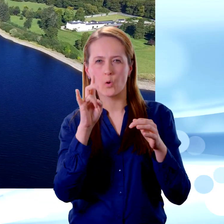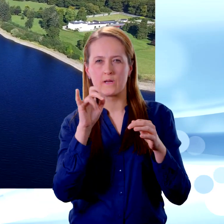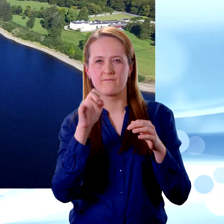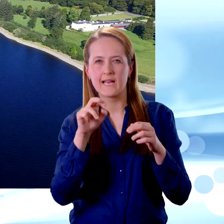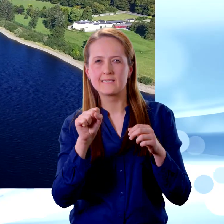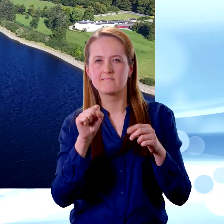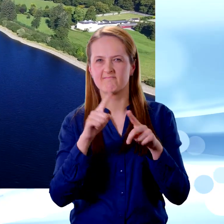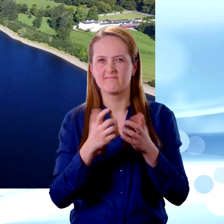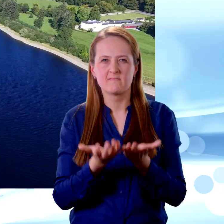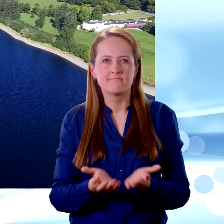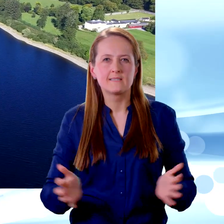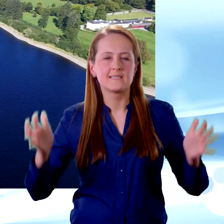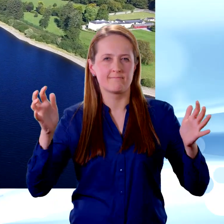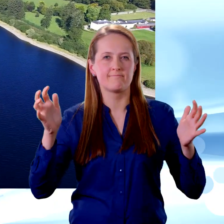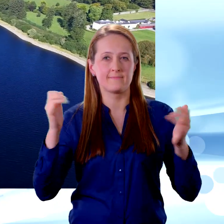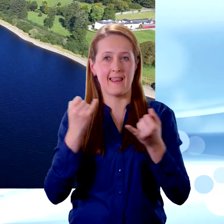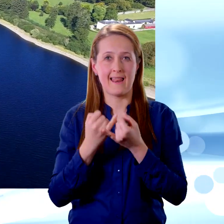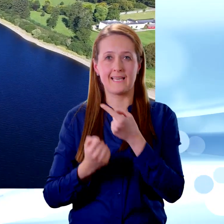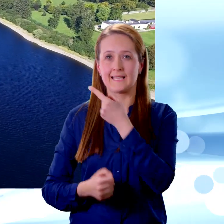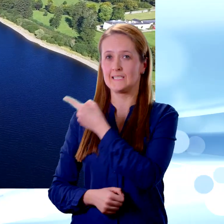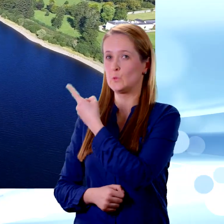aquifers and reservoirs, just like this one.